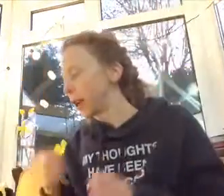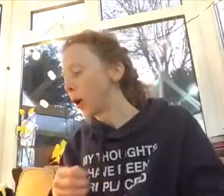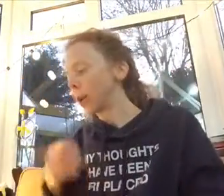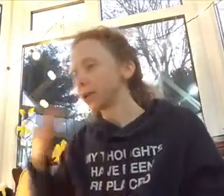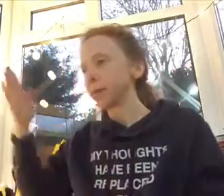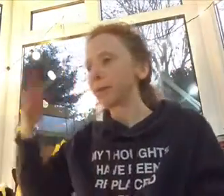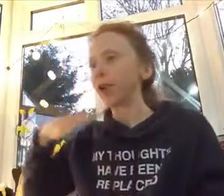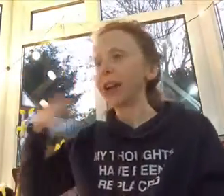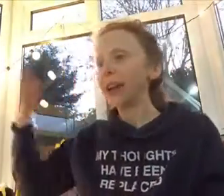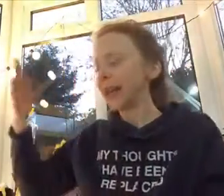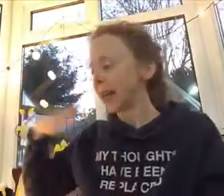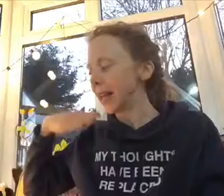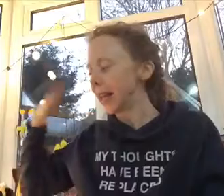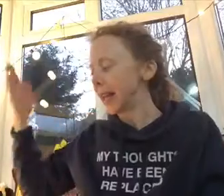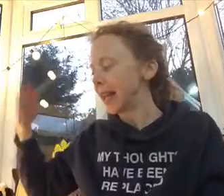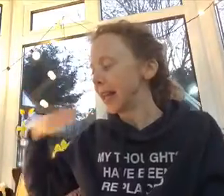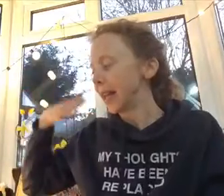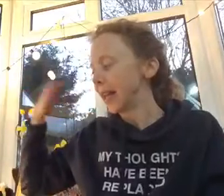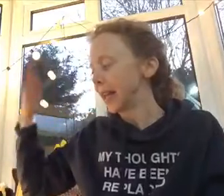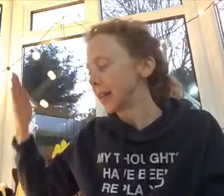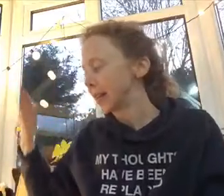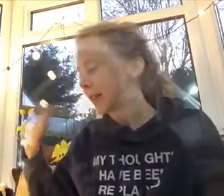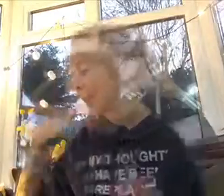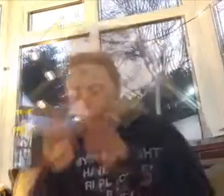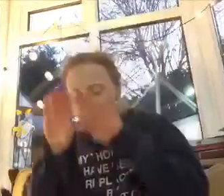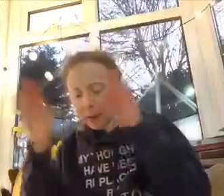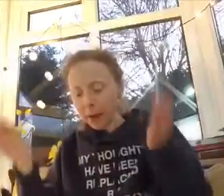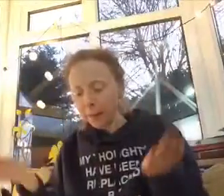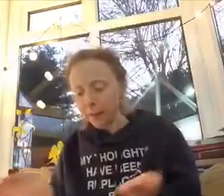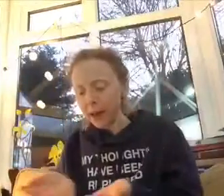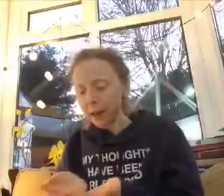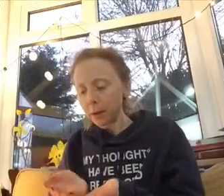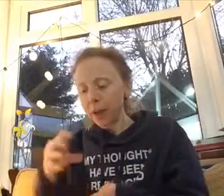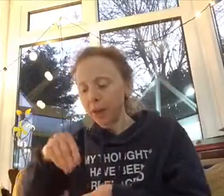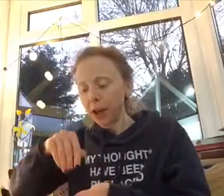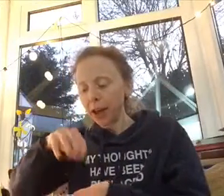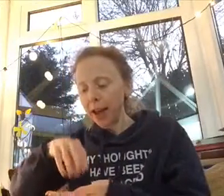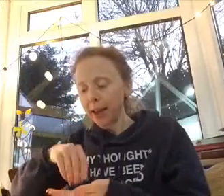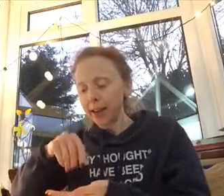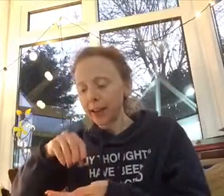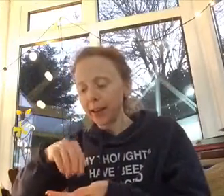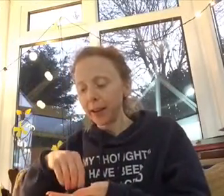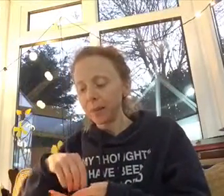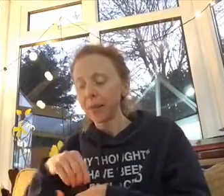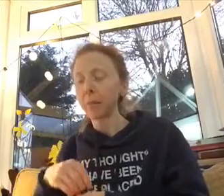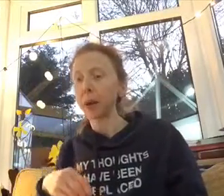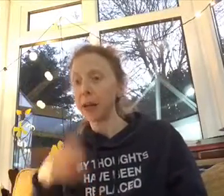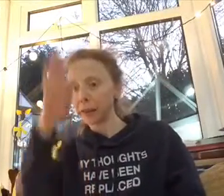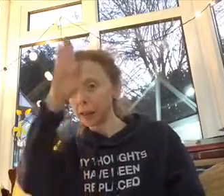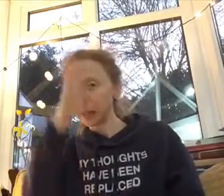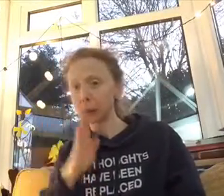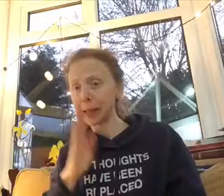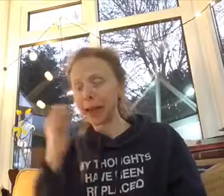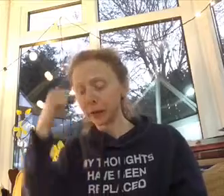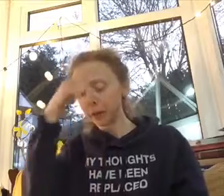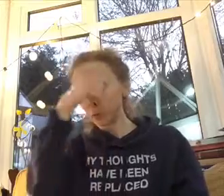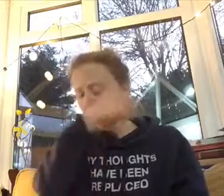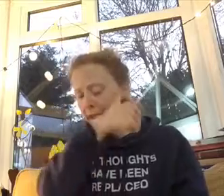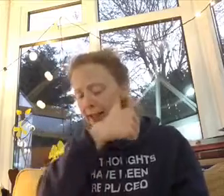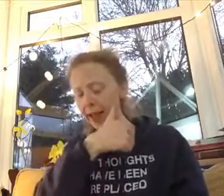autumn breeze Peter Pumpkins came for Eliza, my lips are a little sadder and wiser